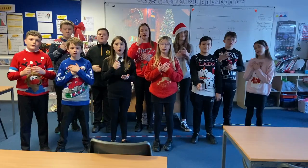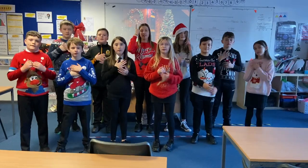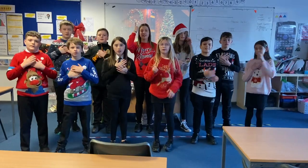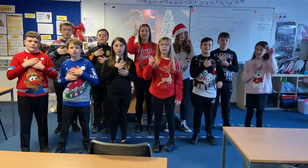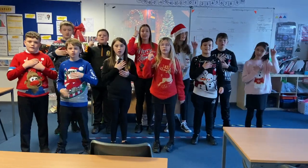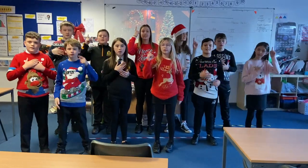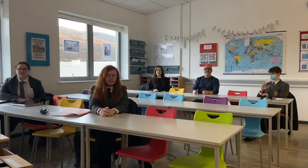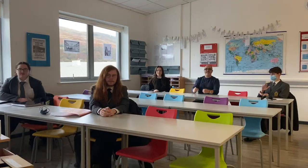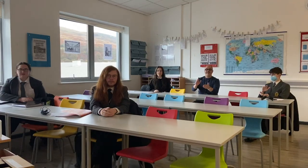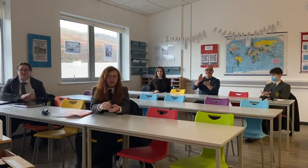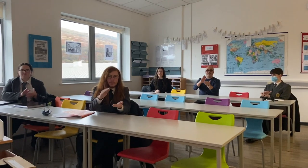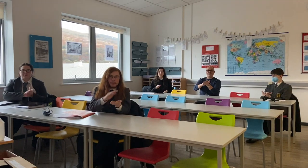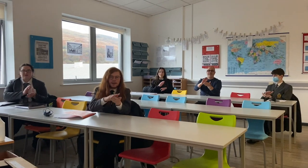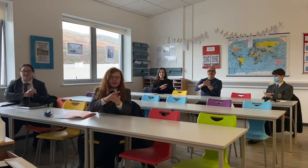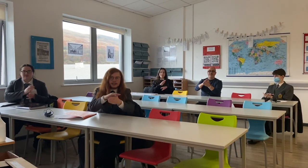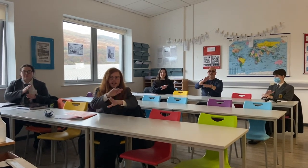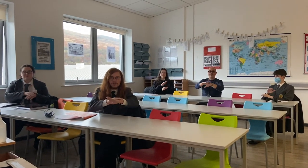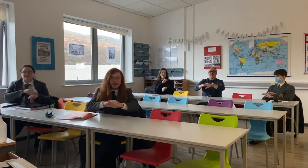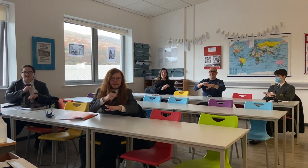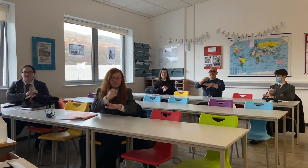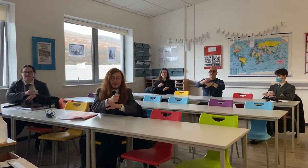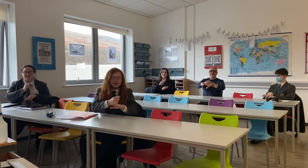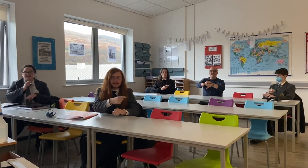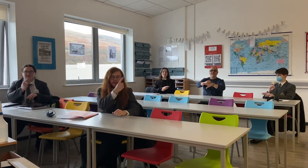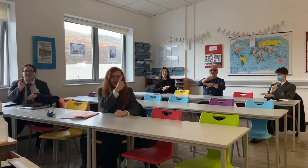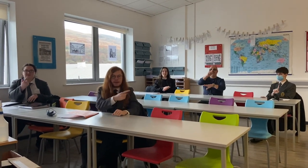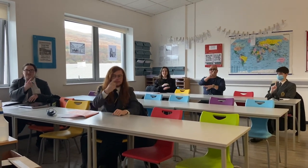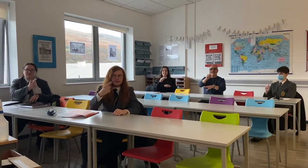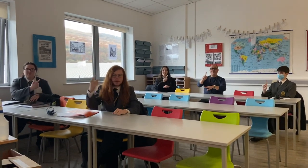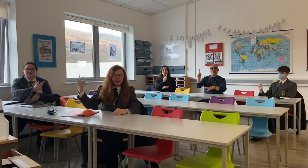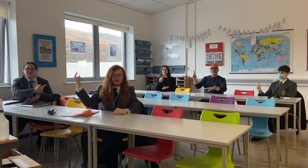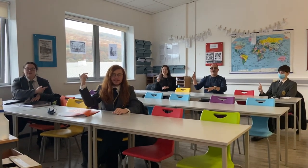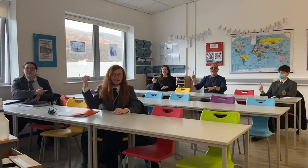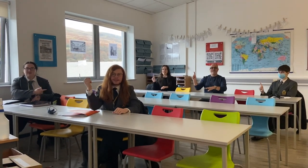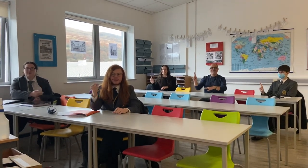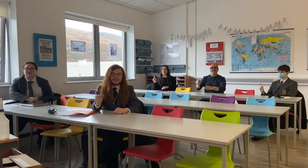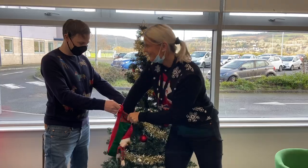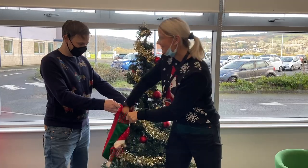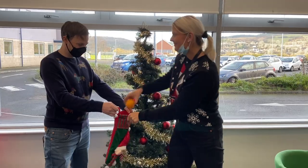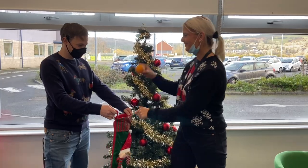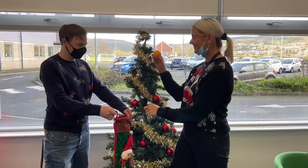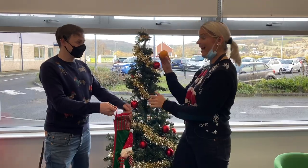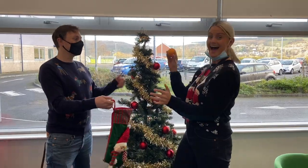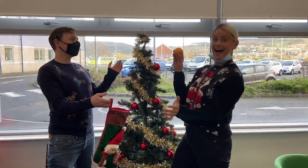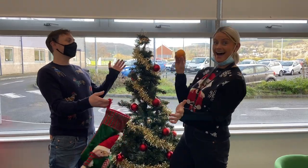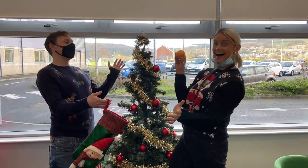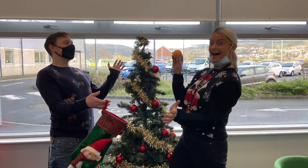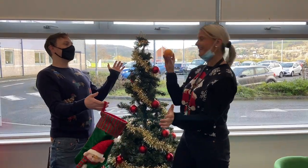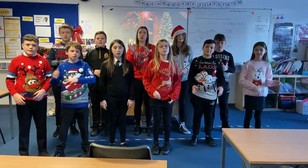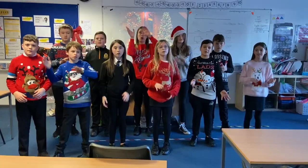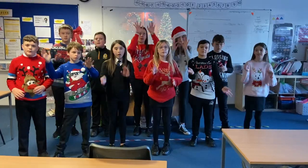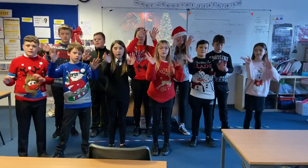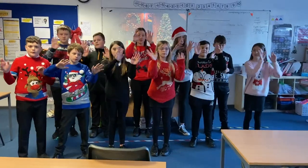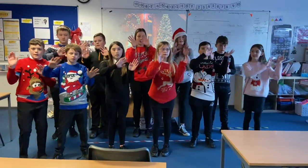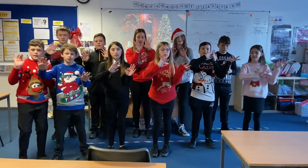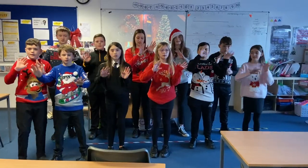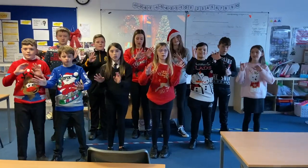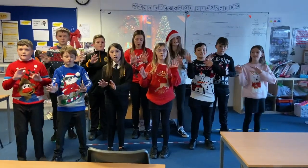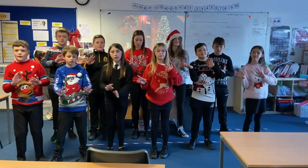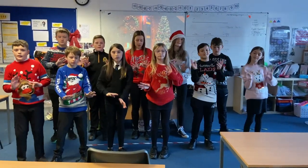love and understanding Merry Christmas everyone Oh snow